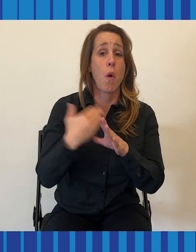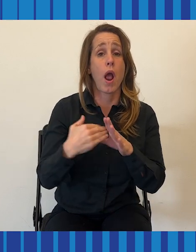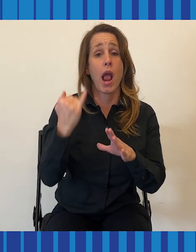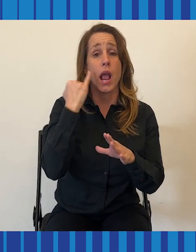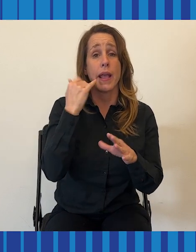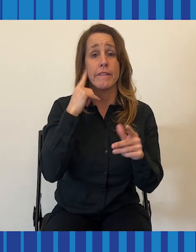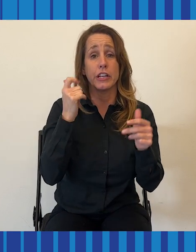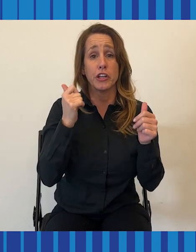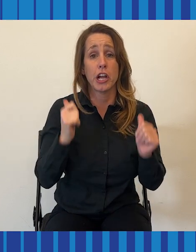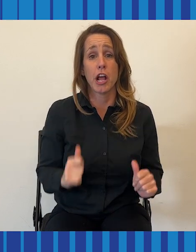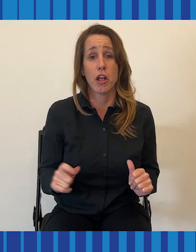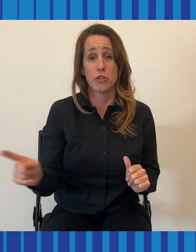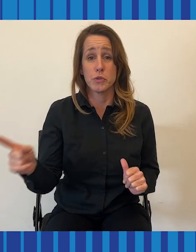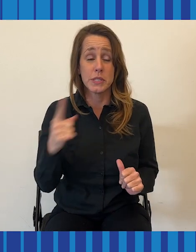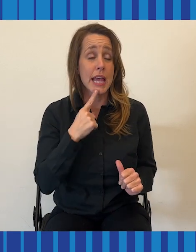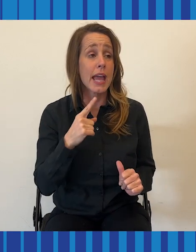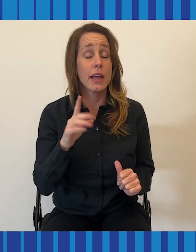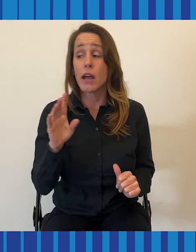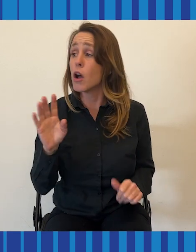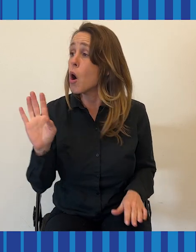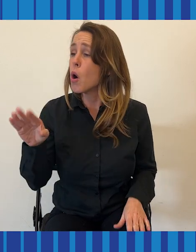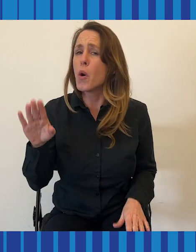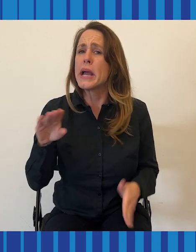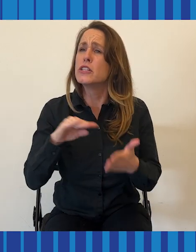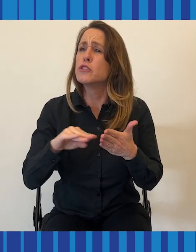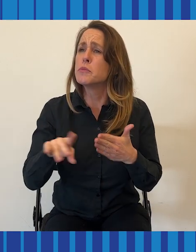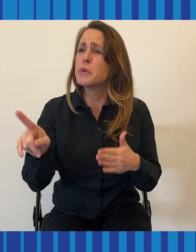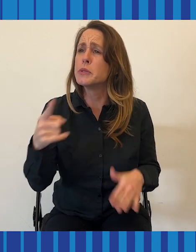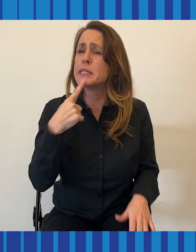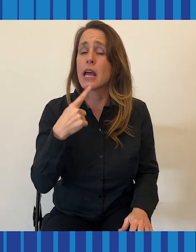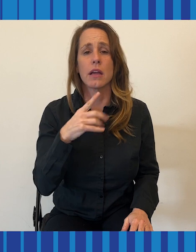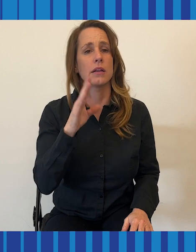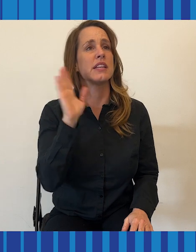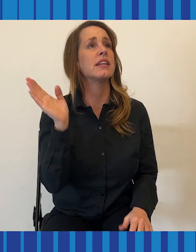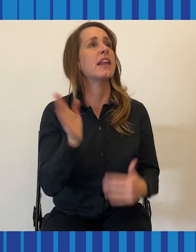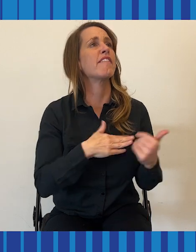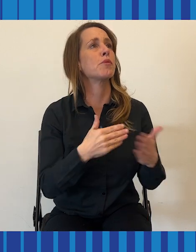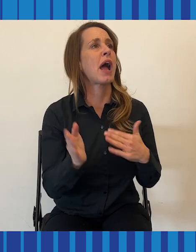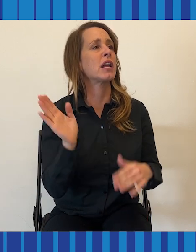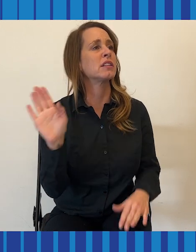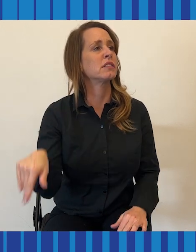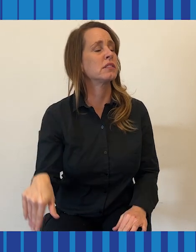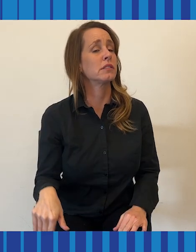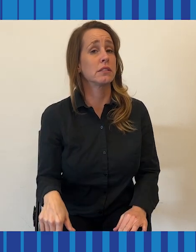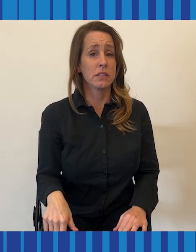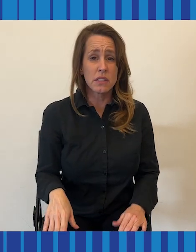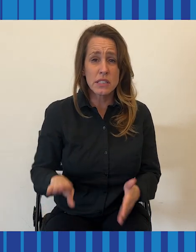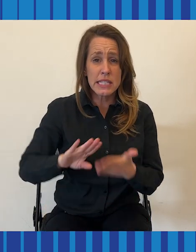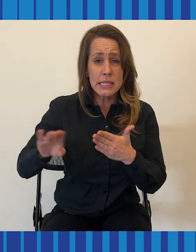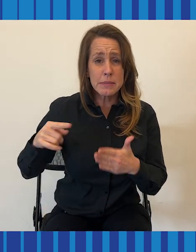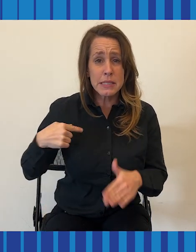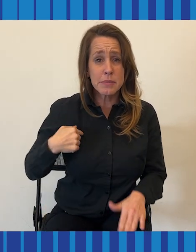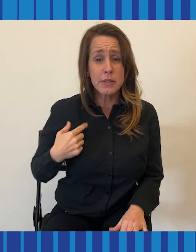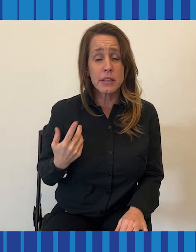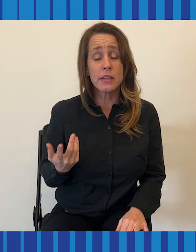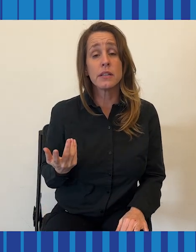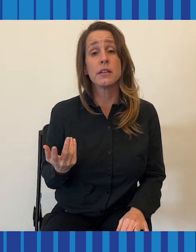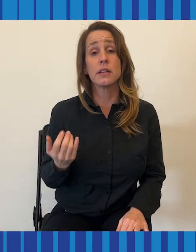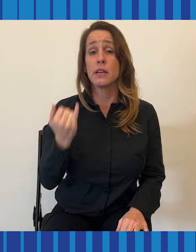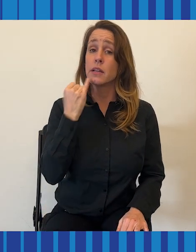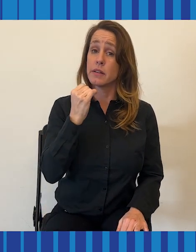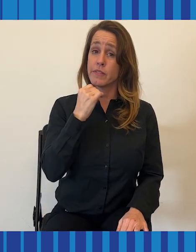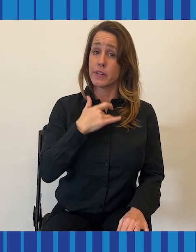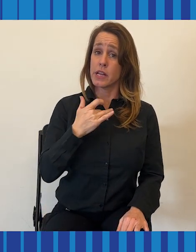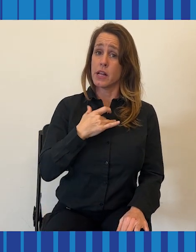say, excuse me or pardon me or what, and somebody else comes back with, oh, never mind. It's dismissive that what they said isn't important enough.